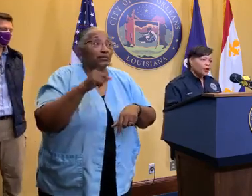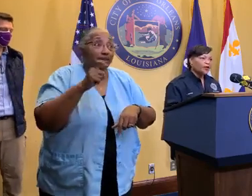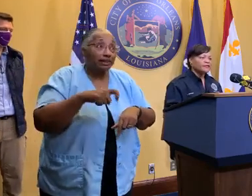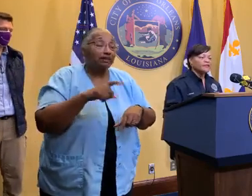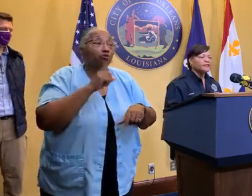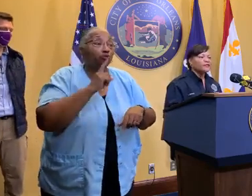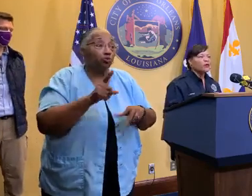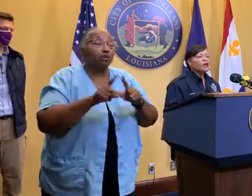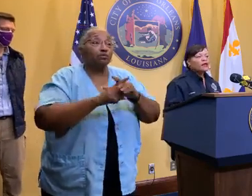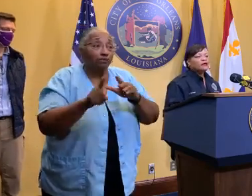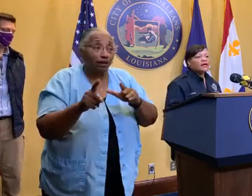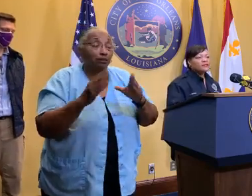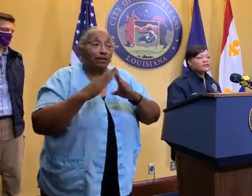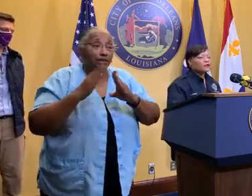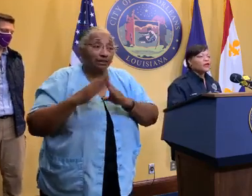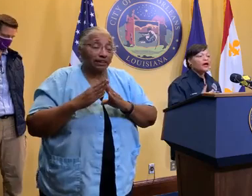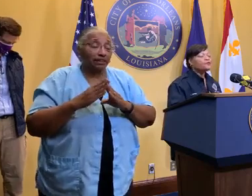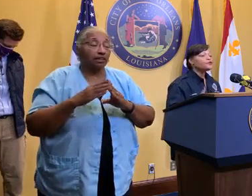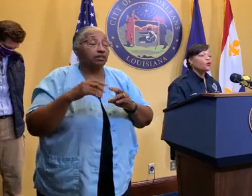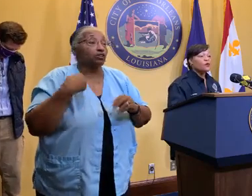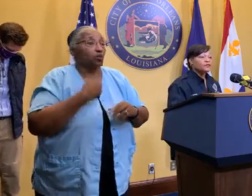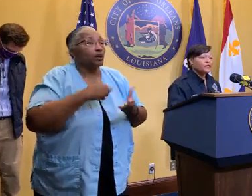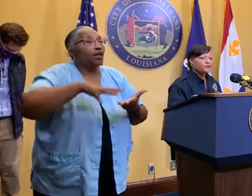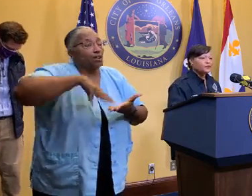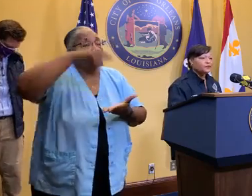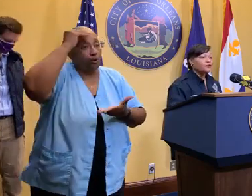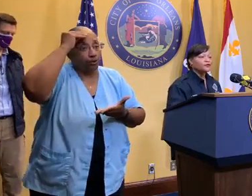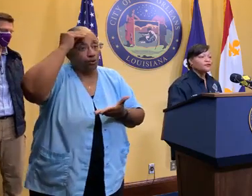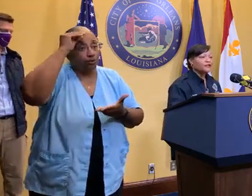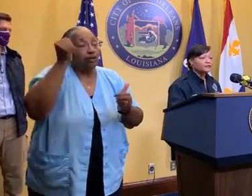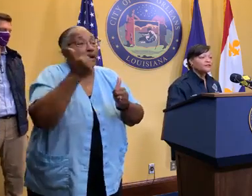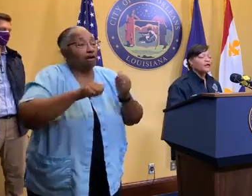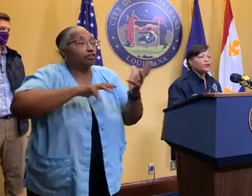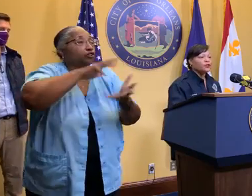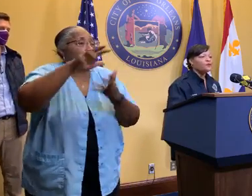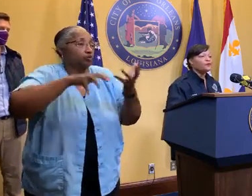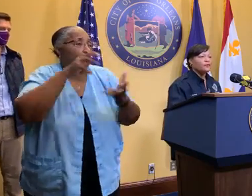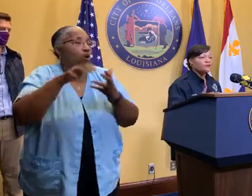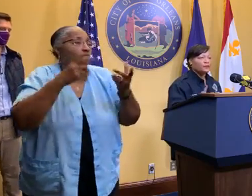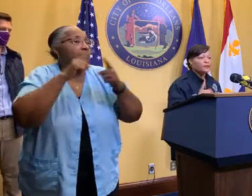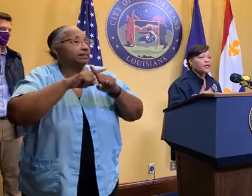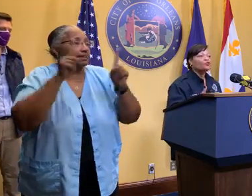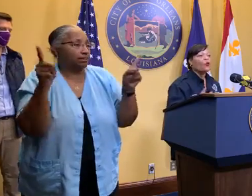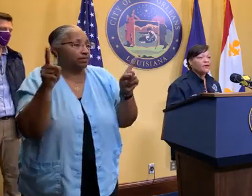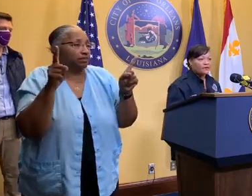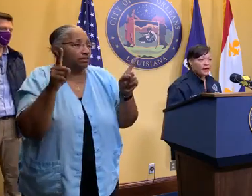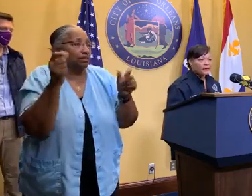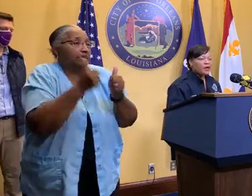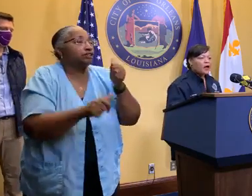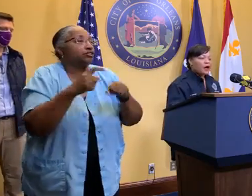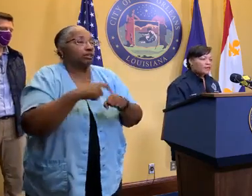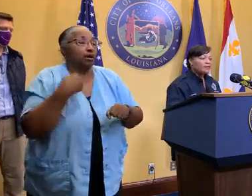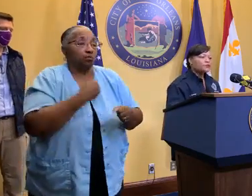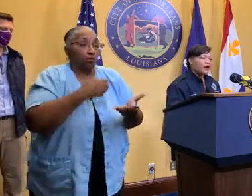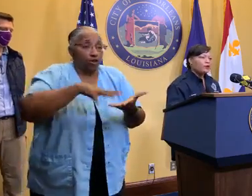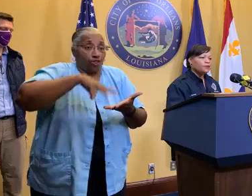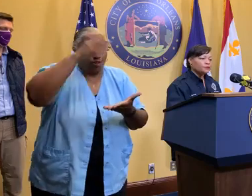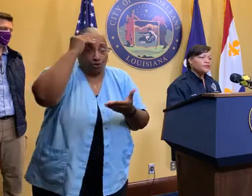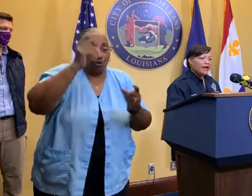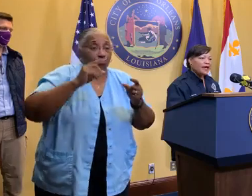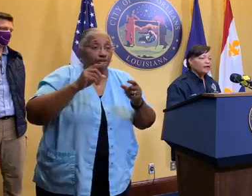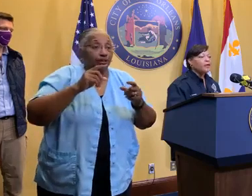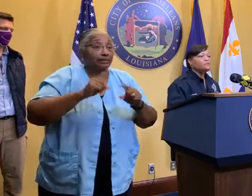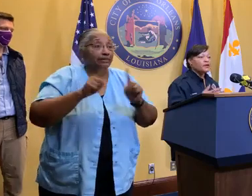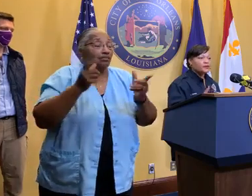evacuate our city. So lessons learned. Every storm is different, so there's lessons that we learn from each one of them. This one, I